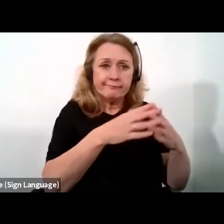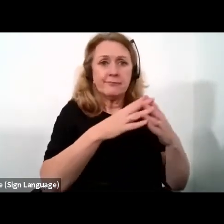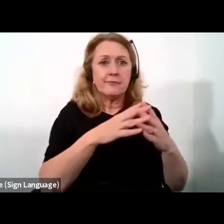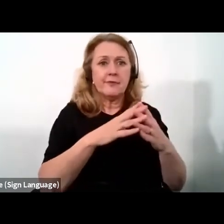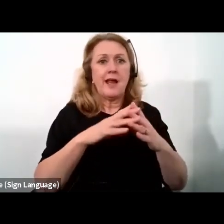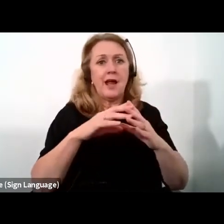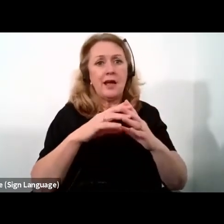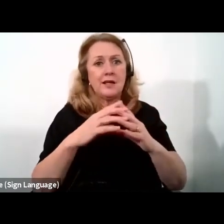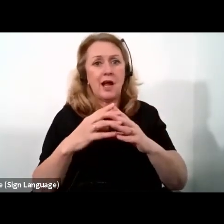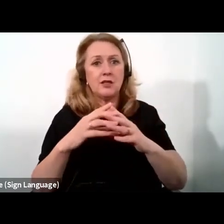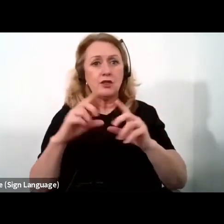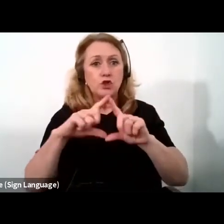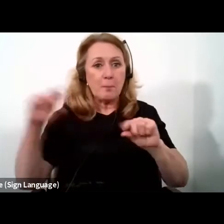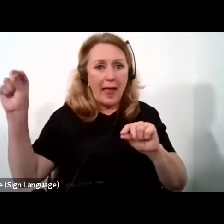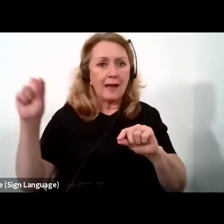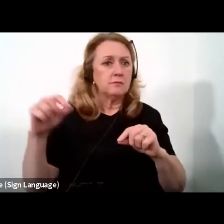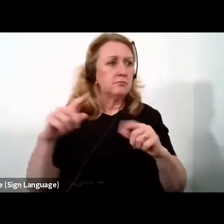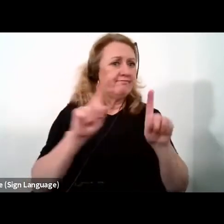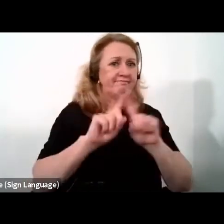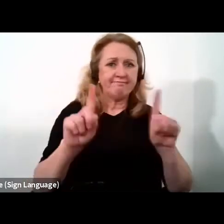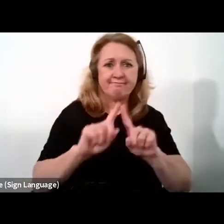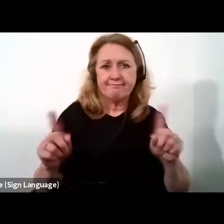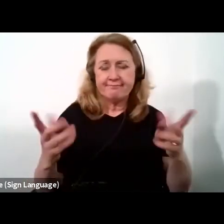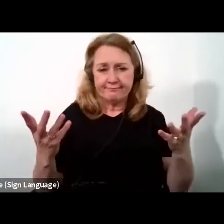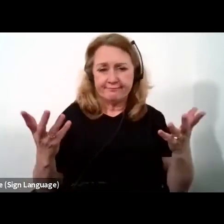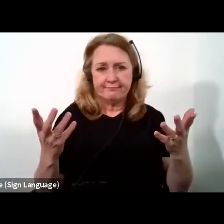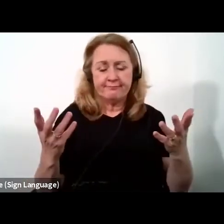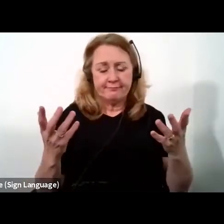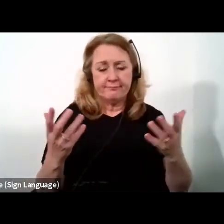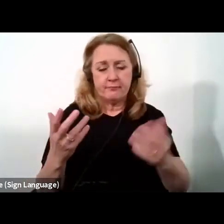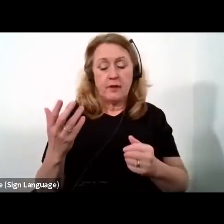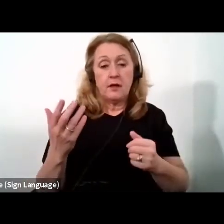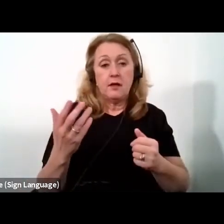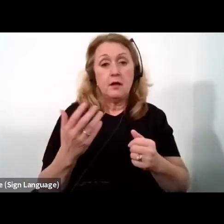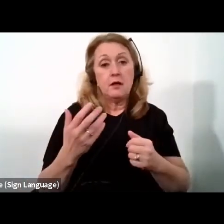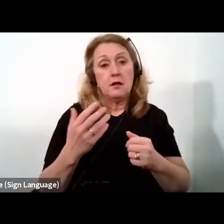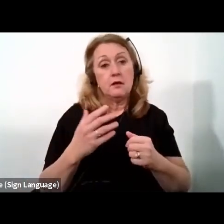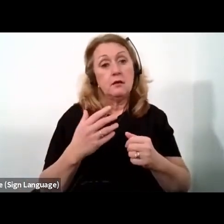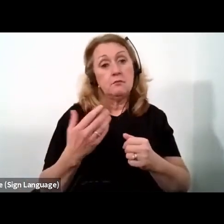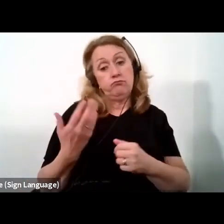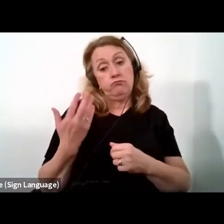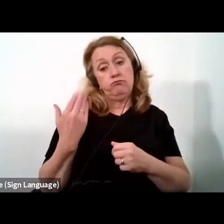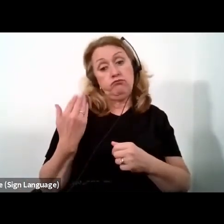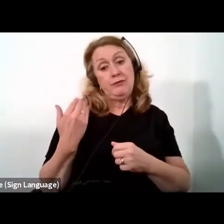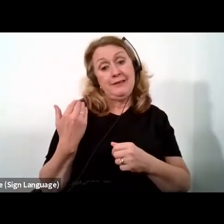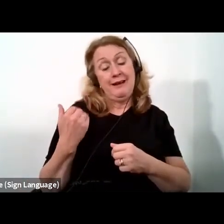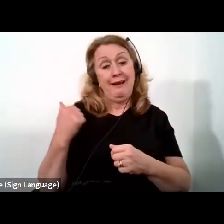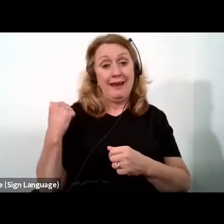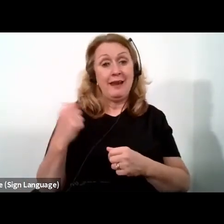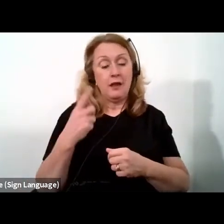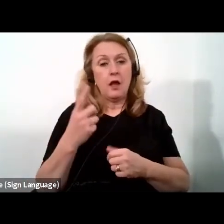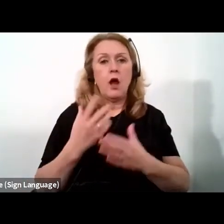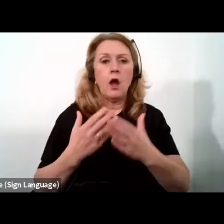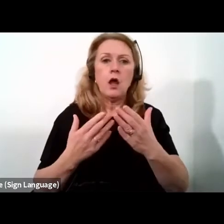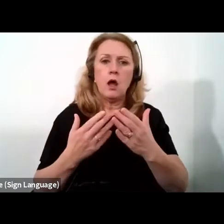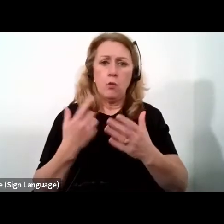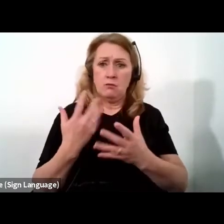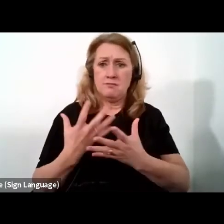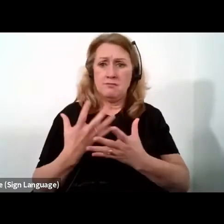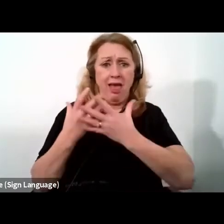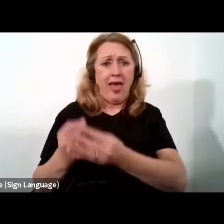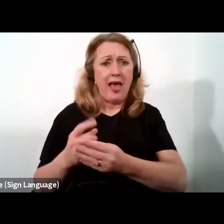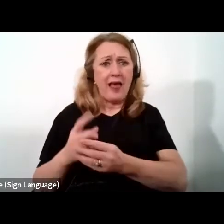wealthiest nations. Most recently, a new age of industrialization has helped push China